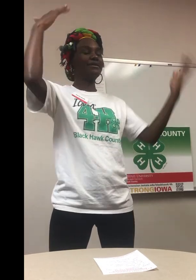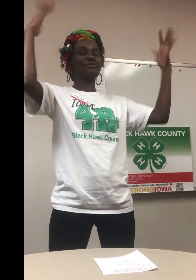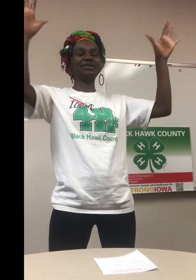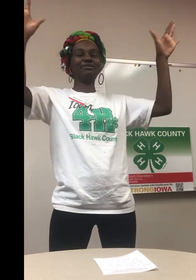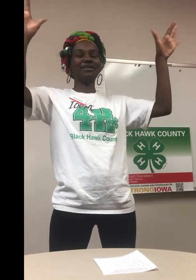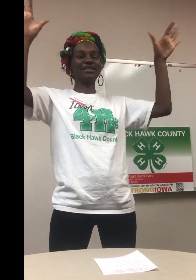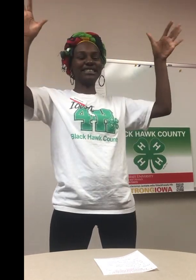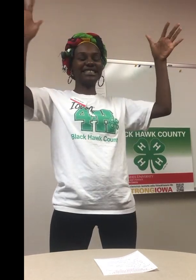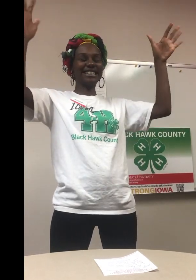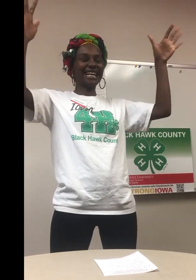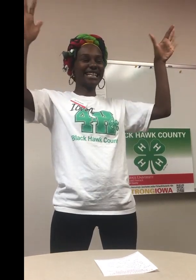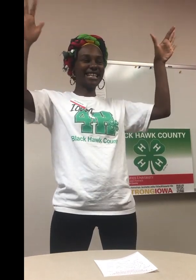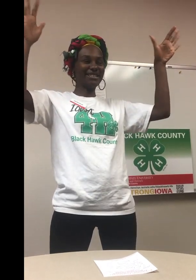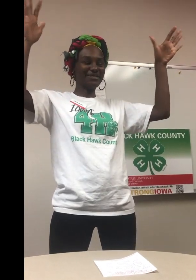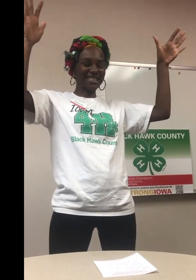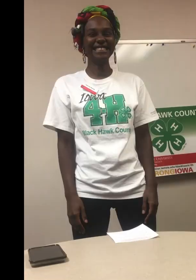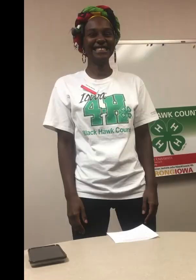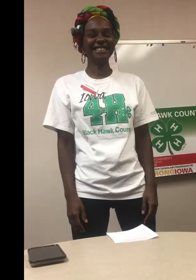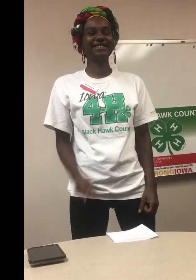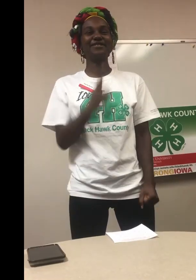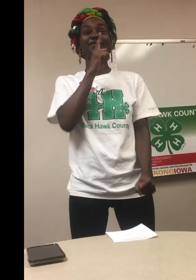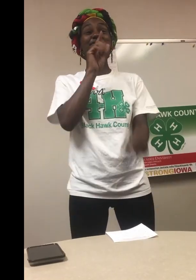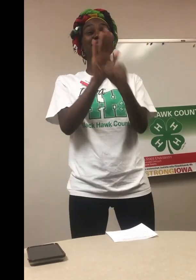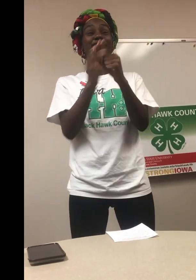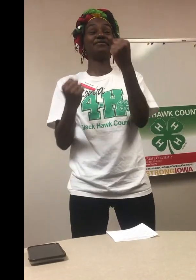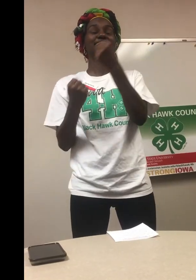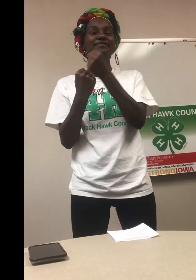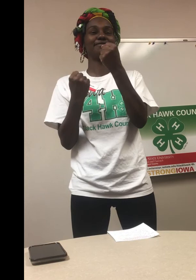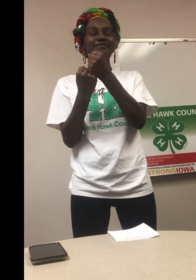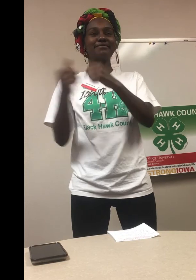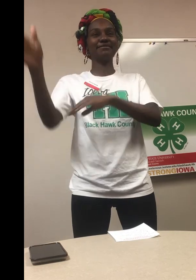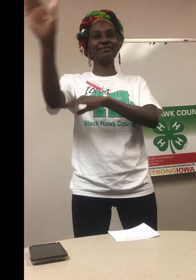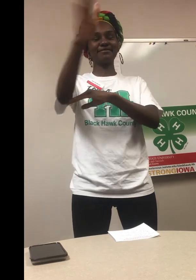I pledge allegiance to of of to